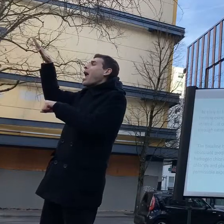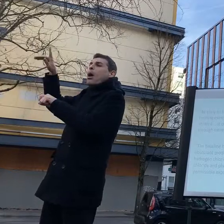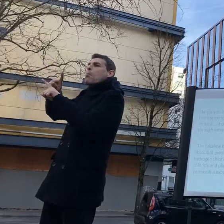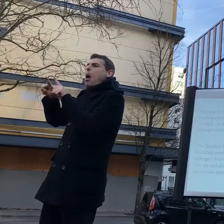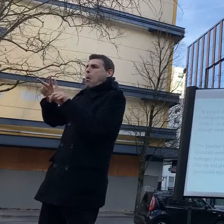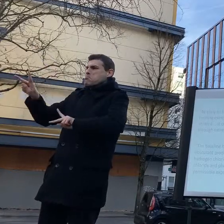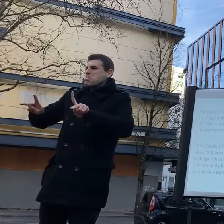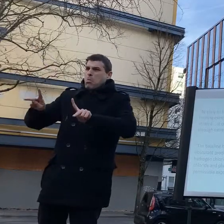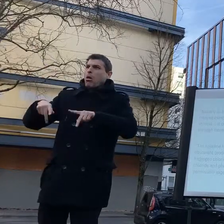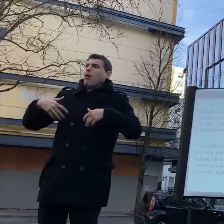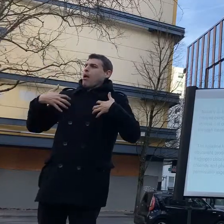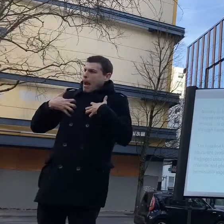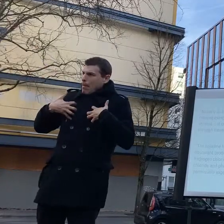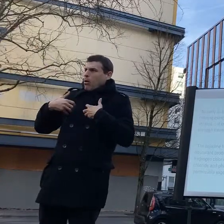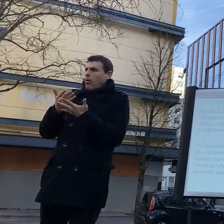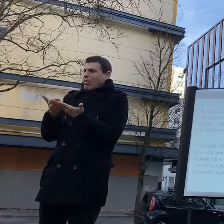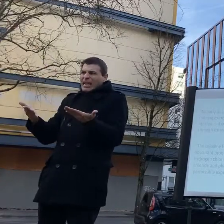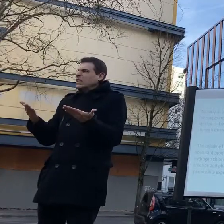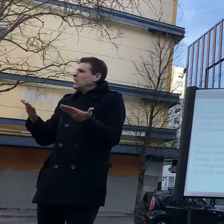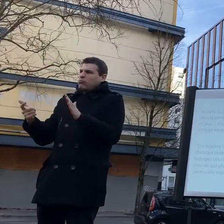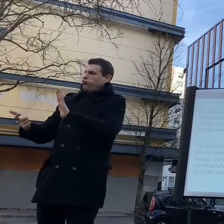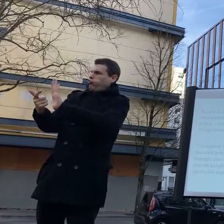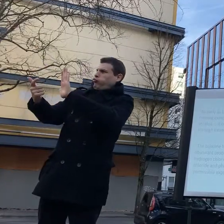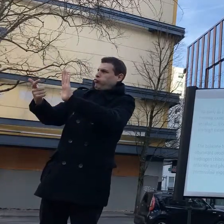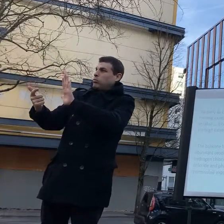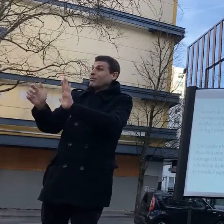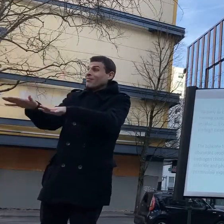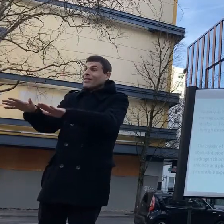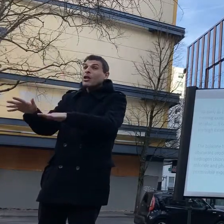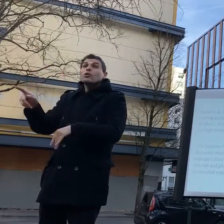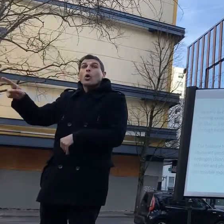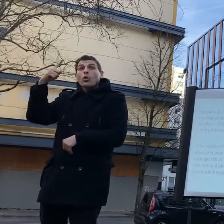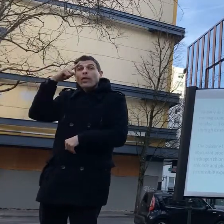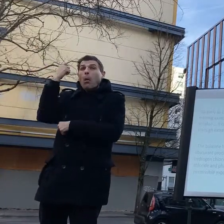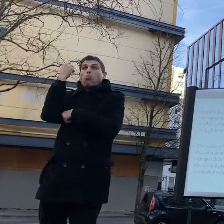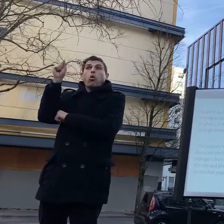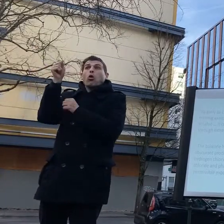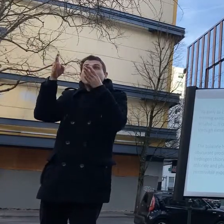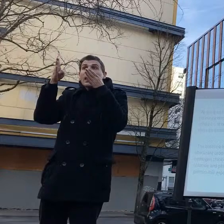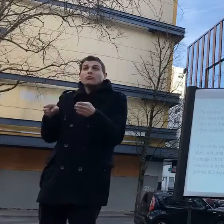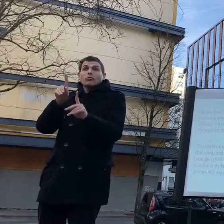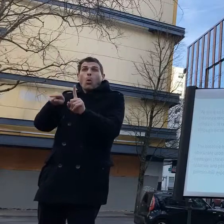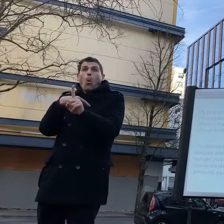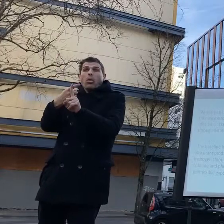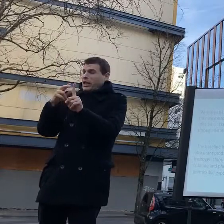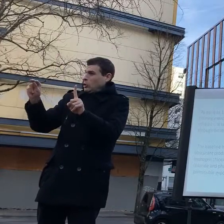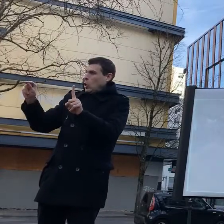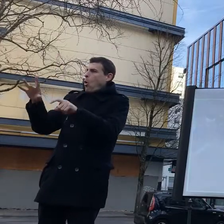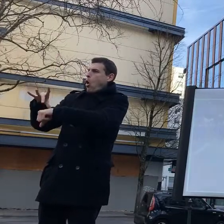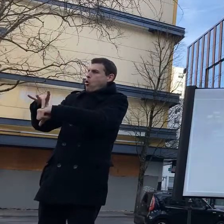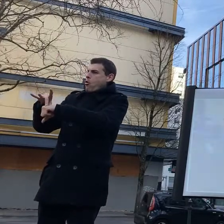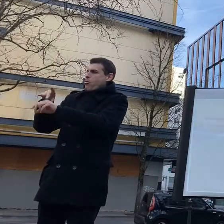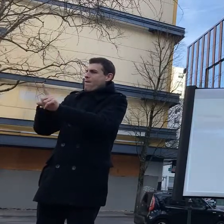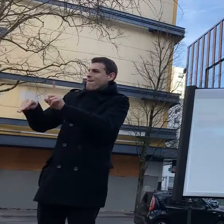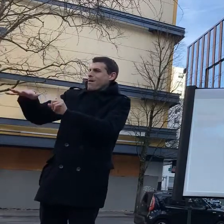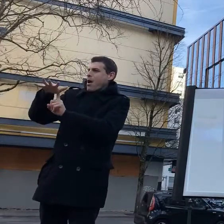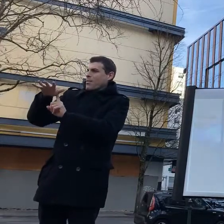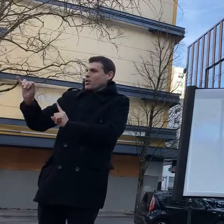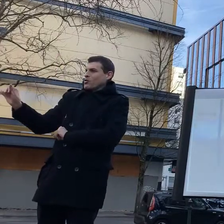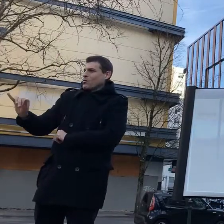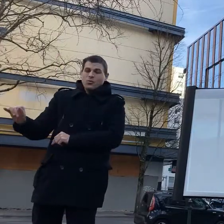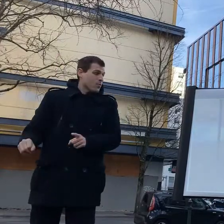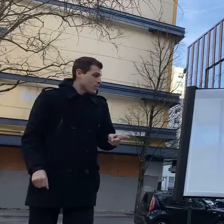from both the hexachloroethane which is what hc stands for and these products that are produced right so they're selling you